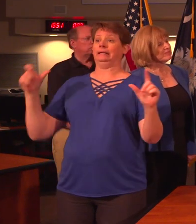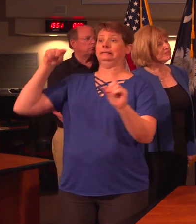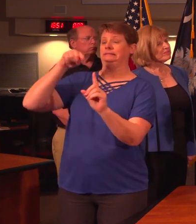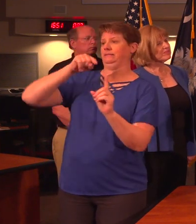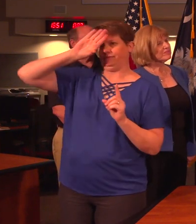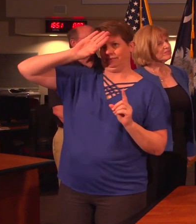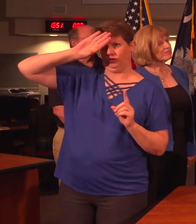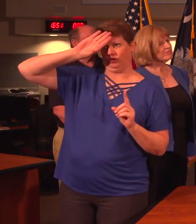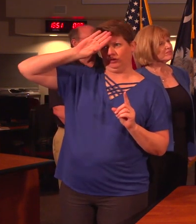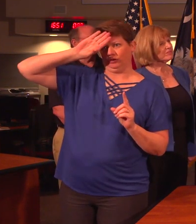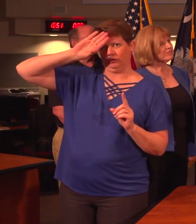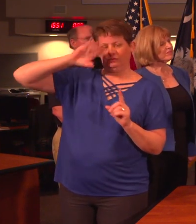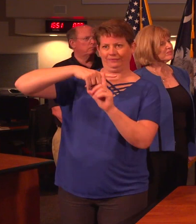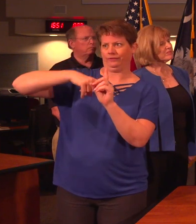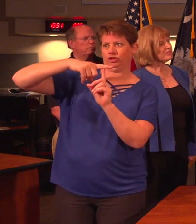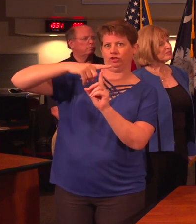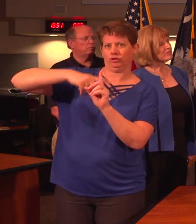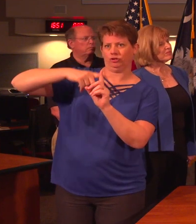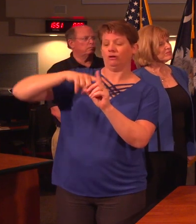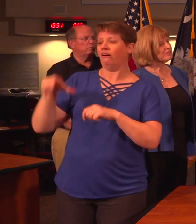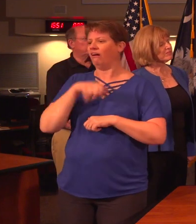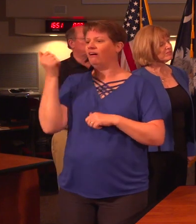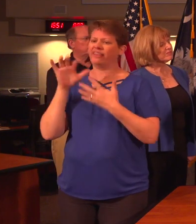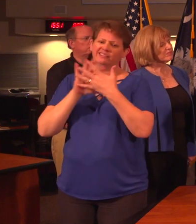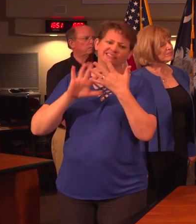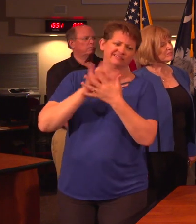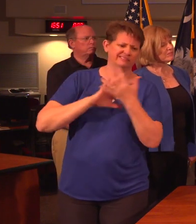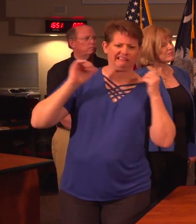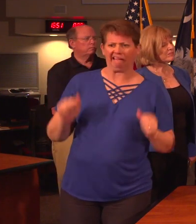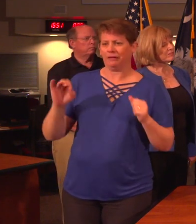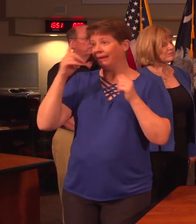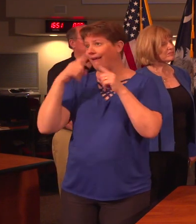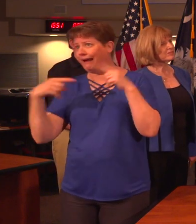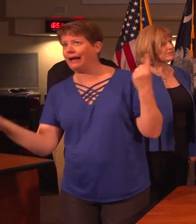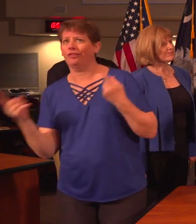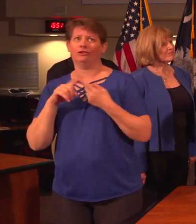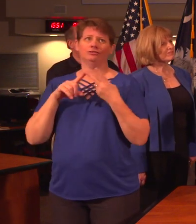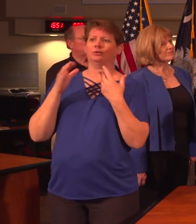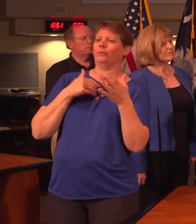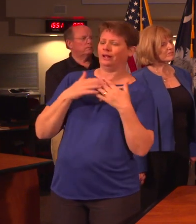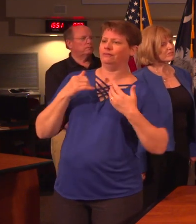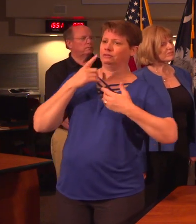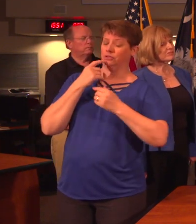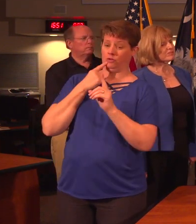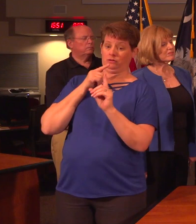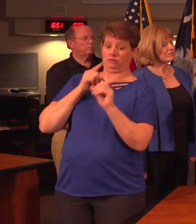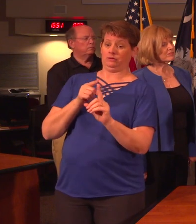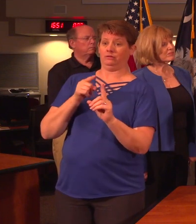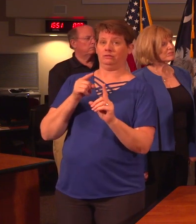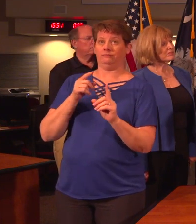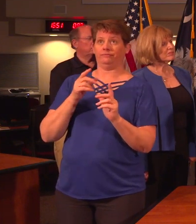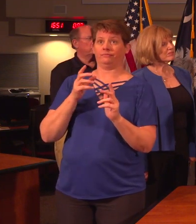actually fever because the rest of these symptoms are nonspecific and can represent an allergy or something like that. So we say it's not